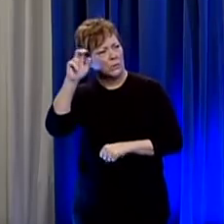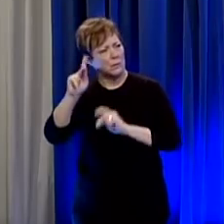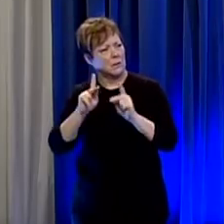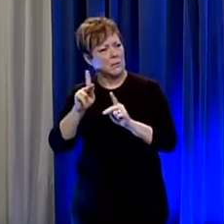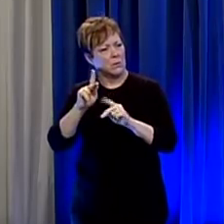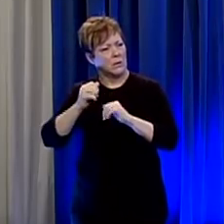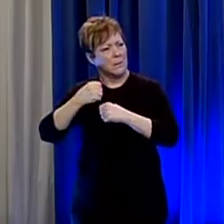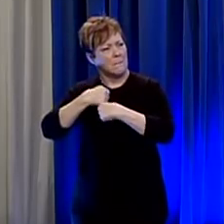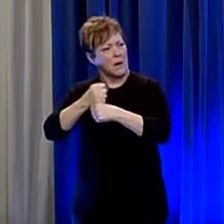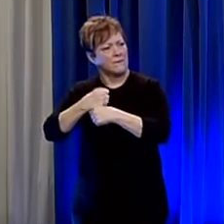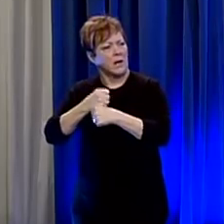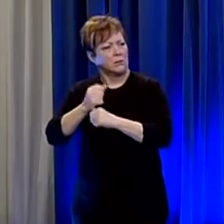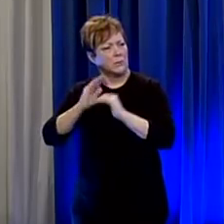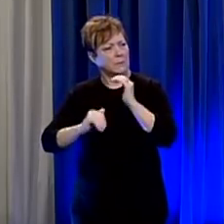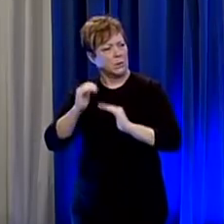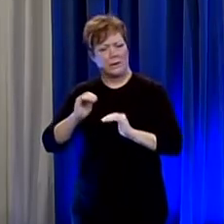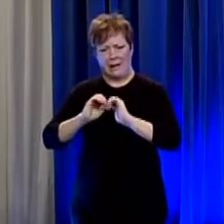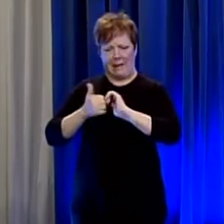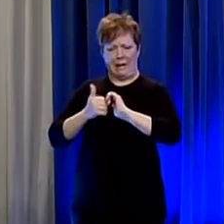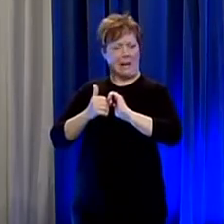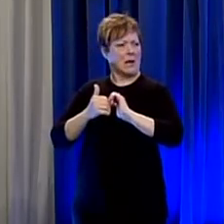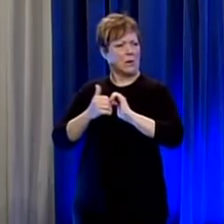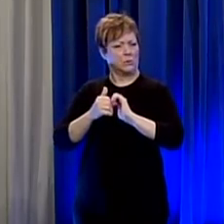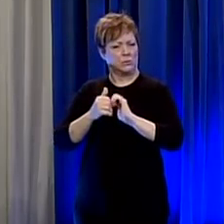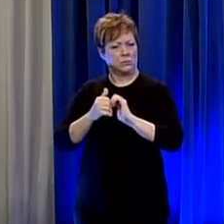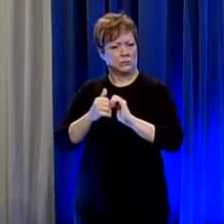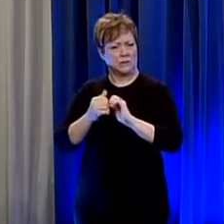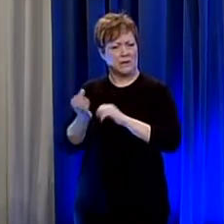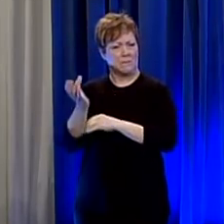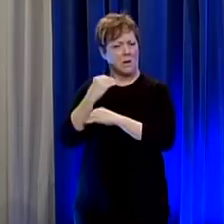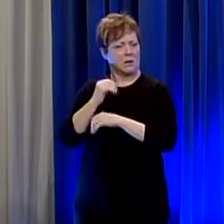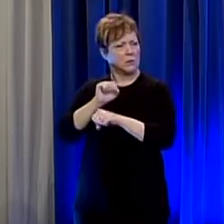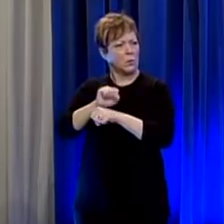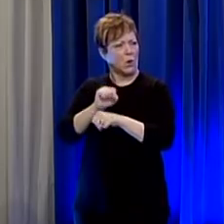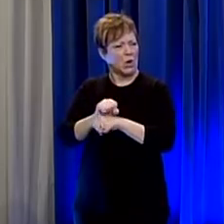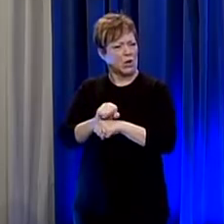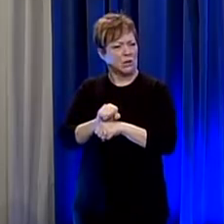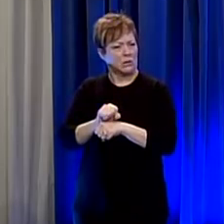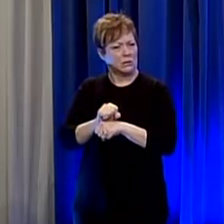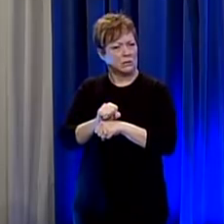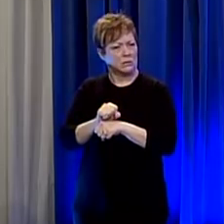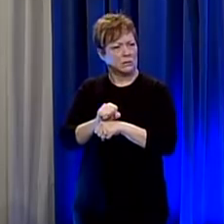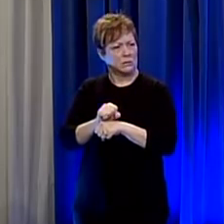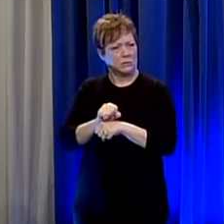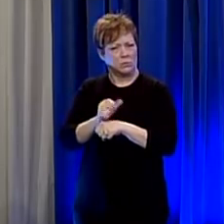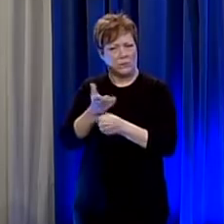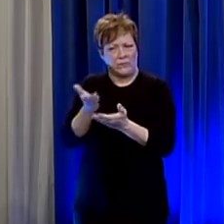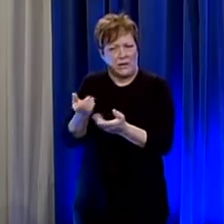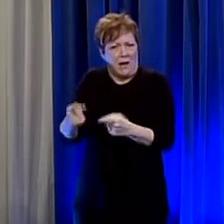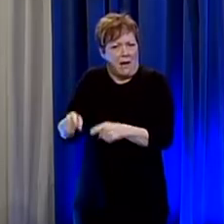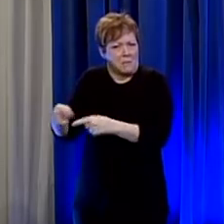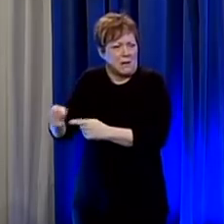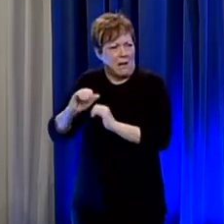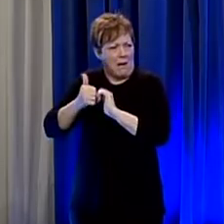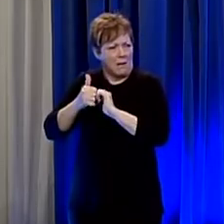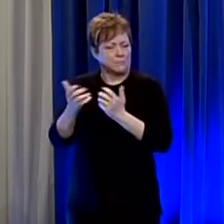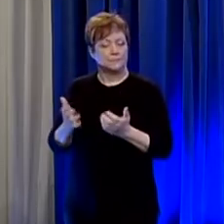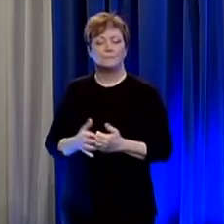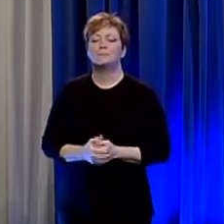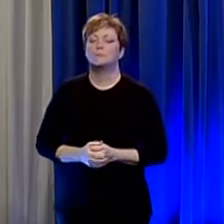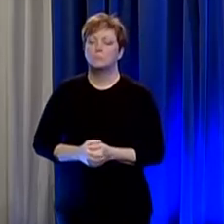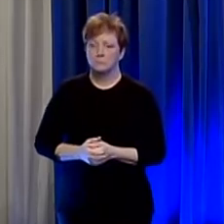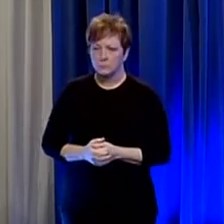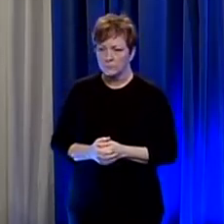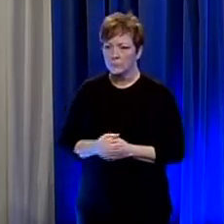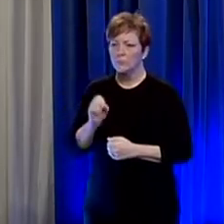building how can they make us work when this is going on yeah um our